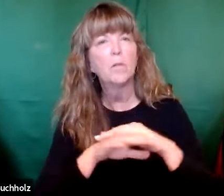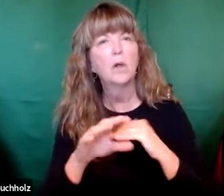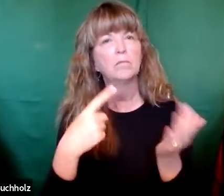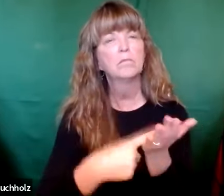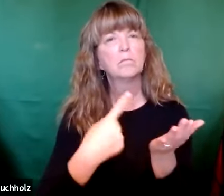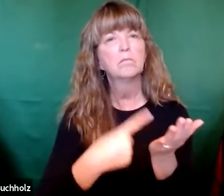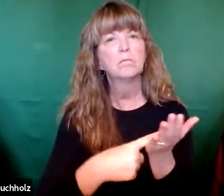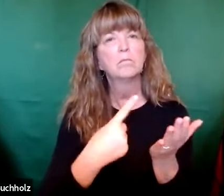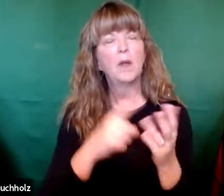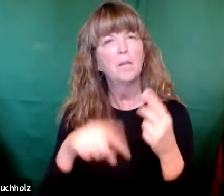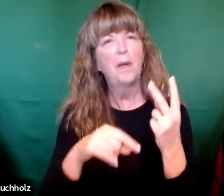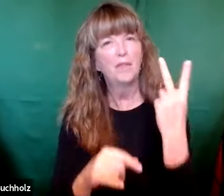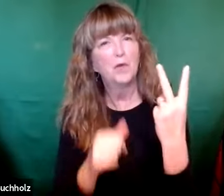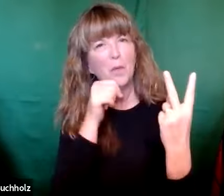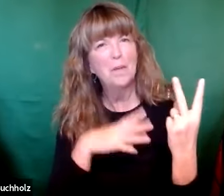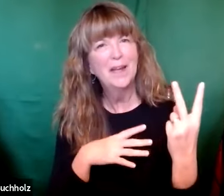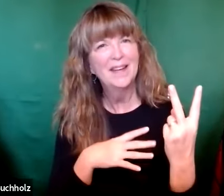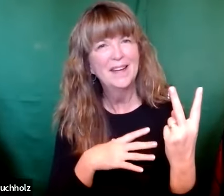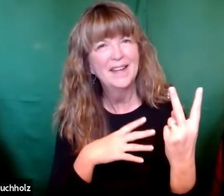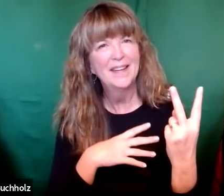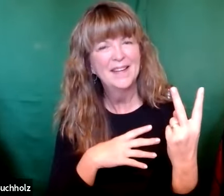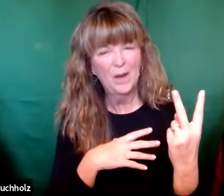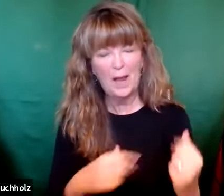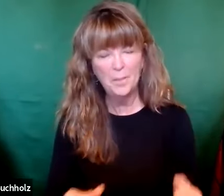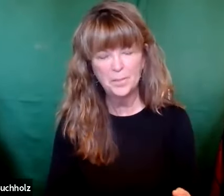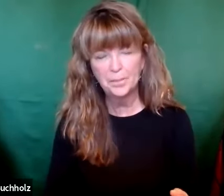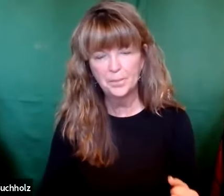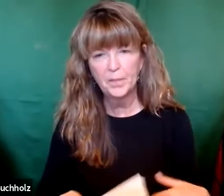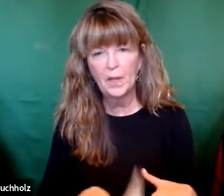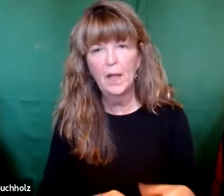learning how to discuss these two women, okay?